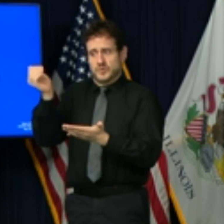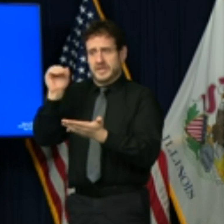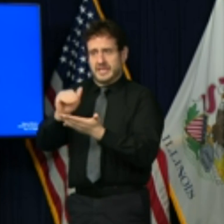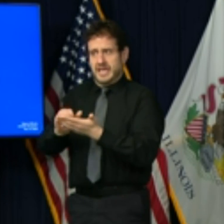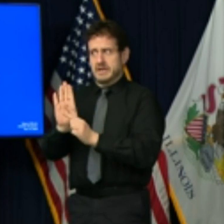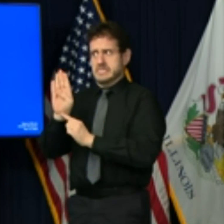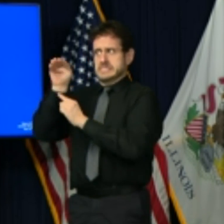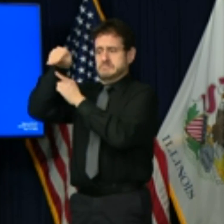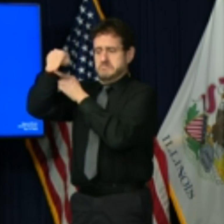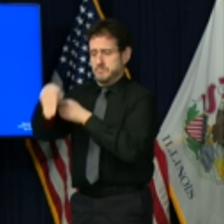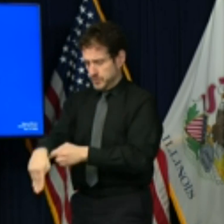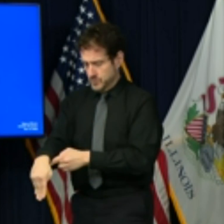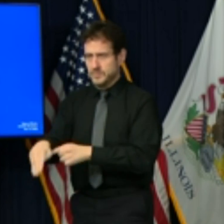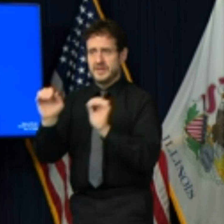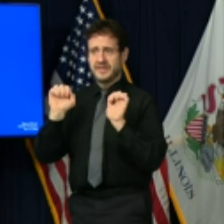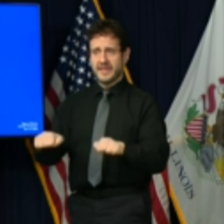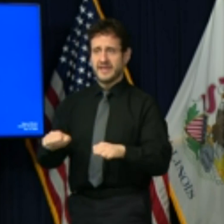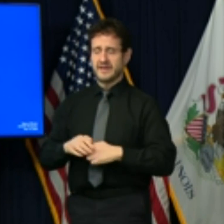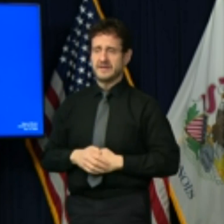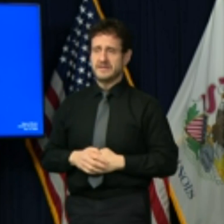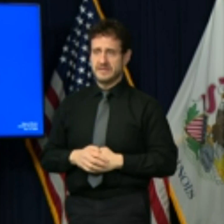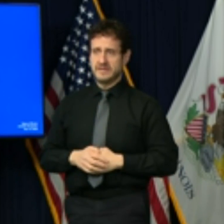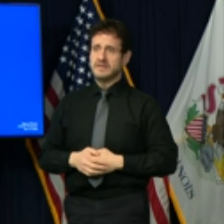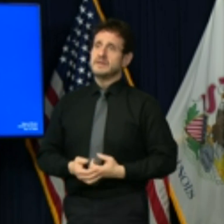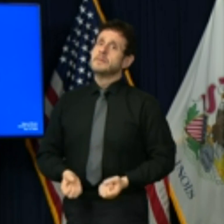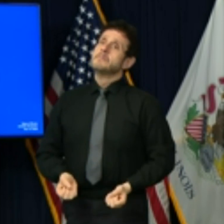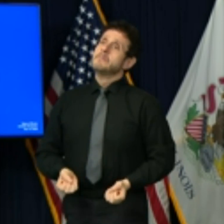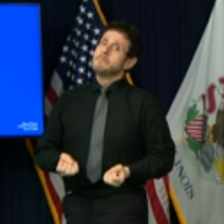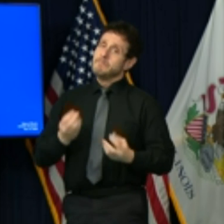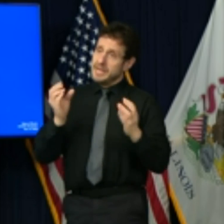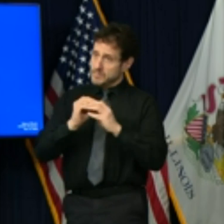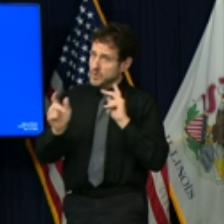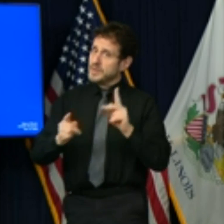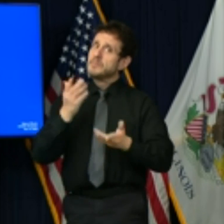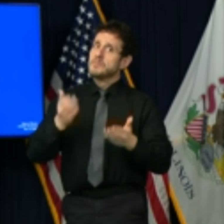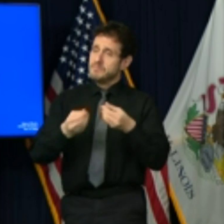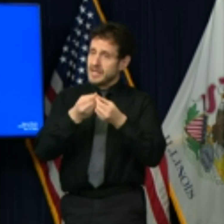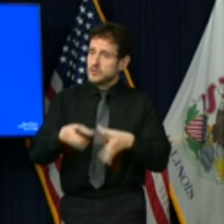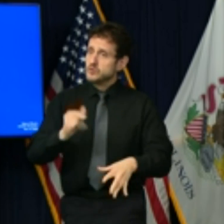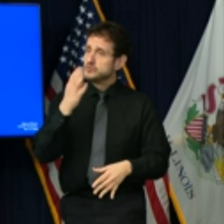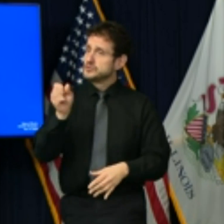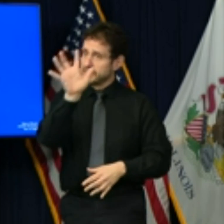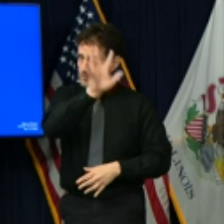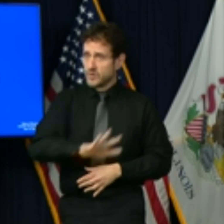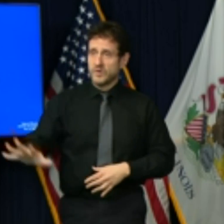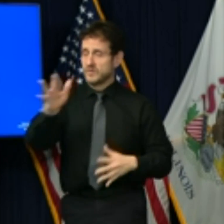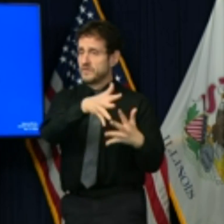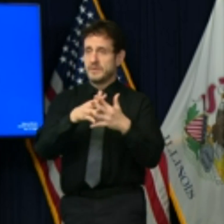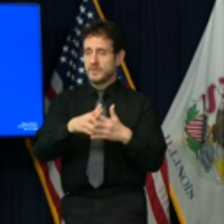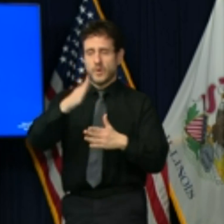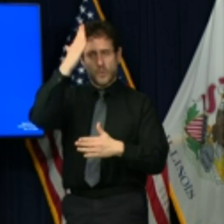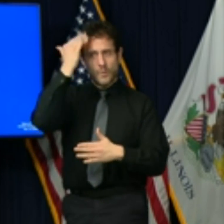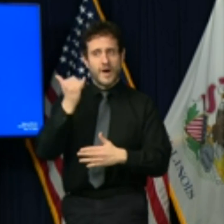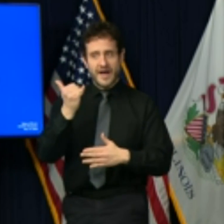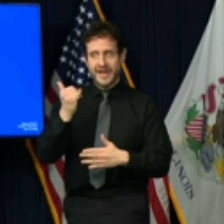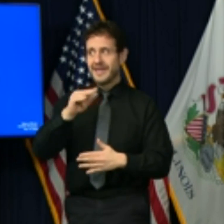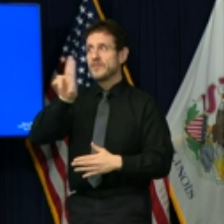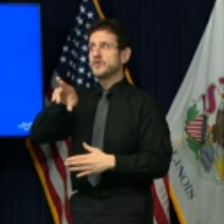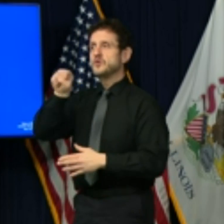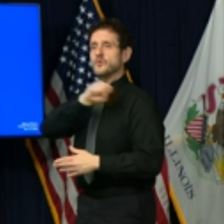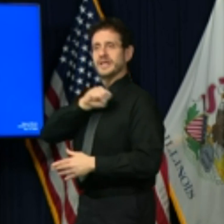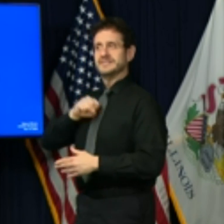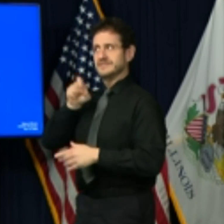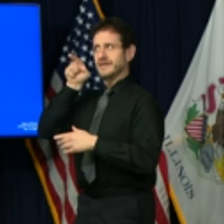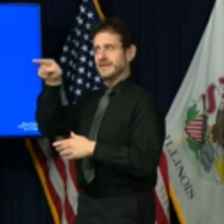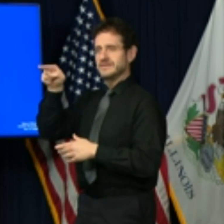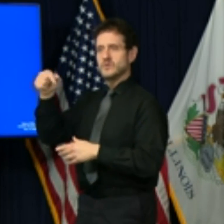step downward, potentially costing millions more jobs across the United States, and all because of the U.S. Senate's refusal